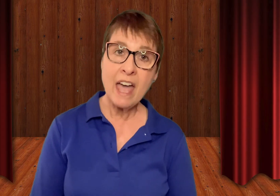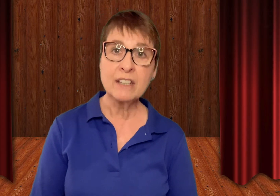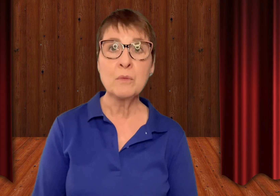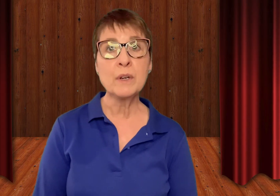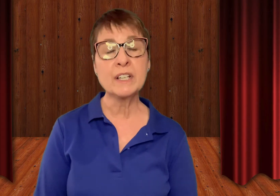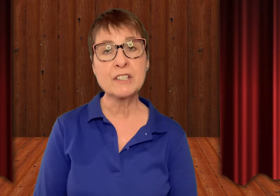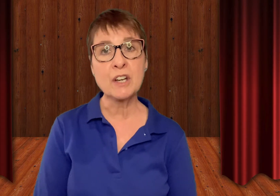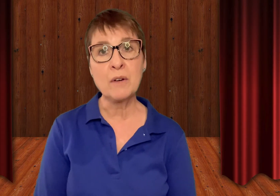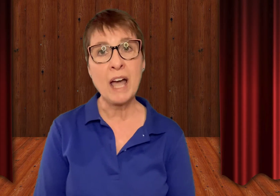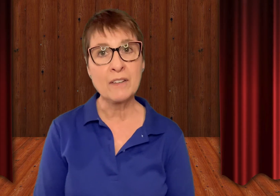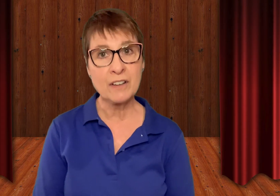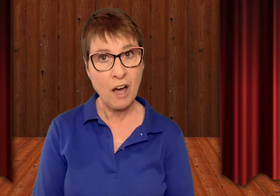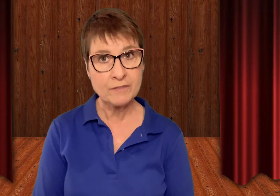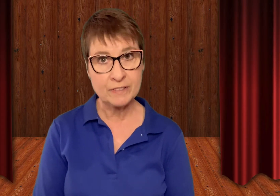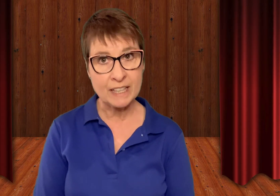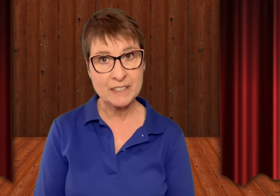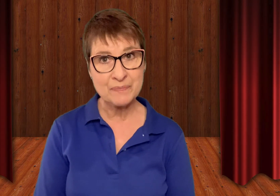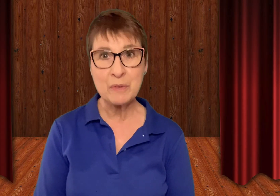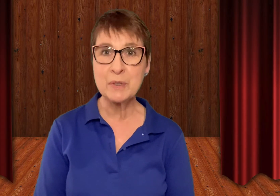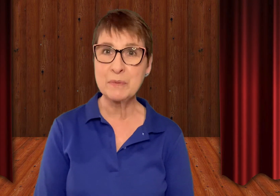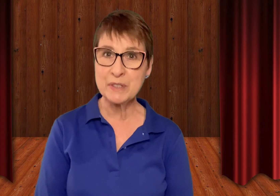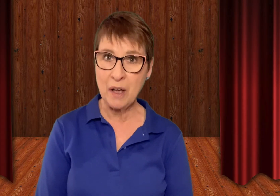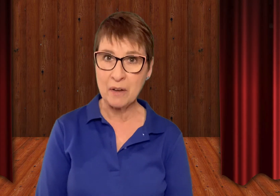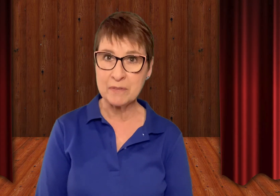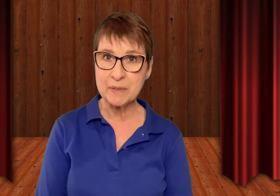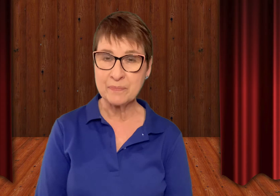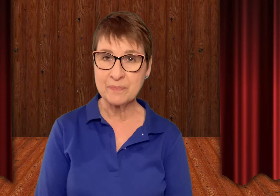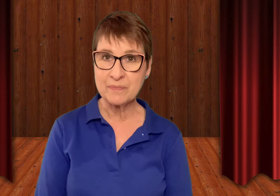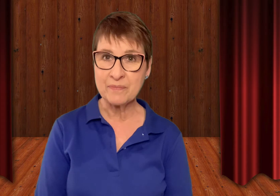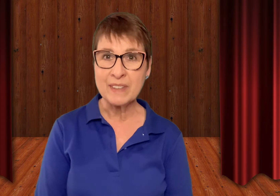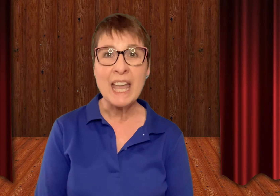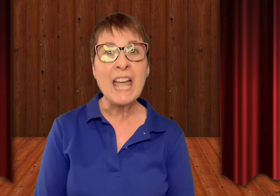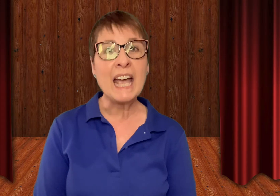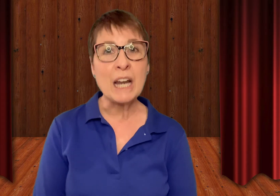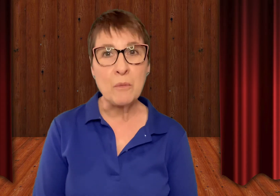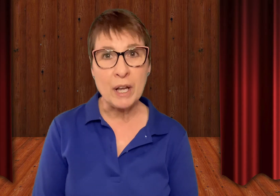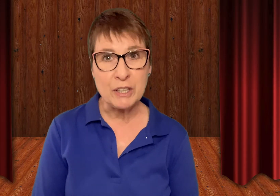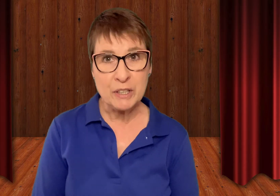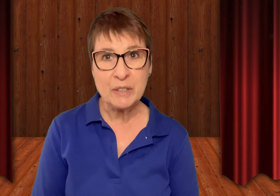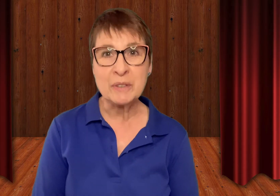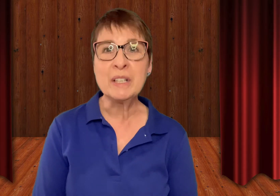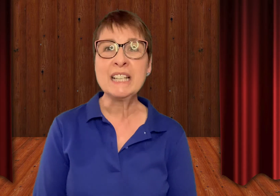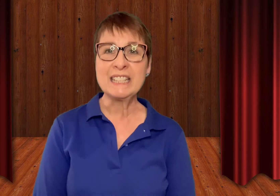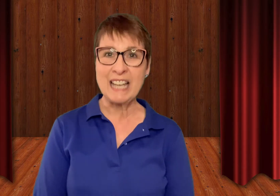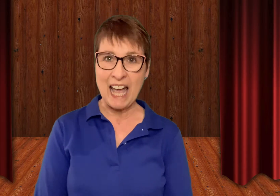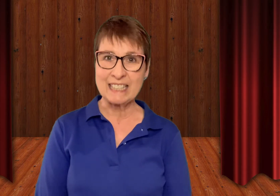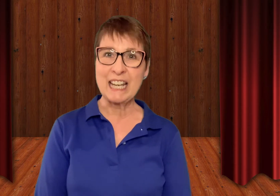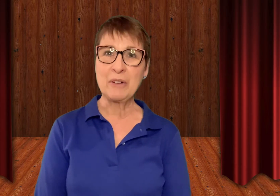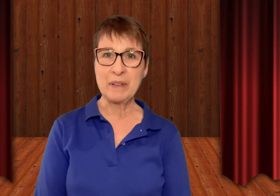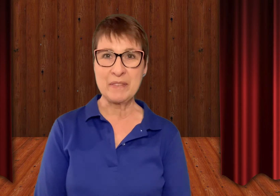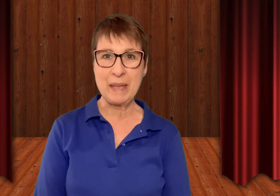we're going to show how the conflict was resolved. And I want you to act it out with me.